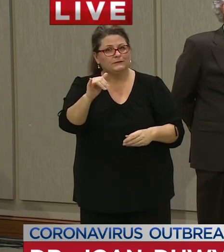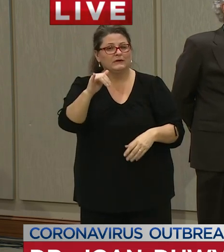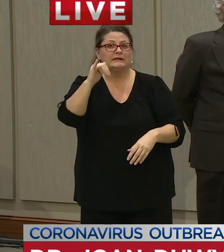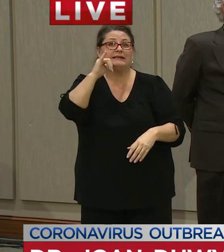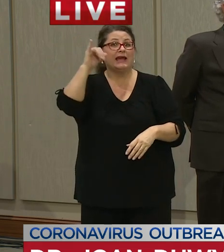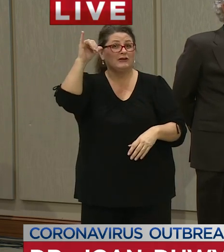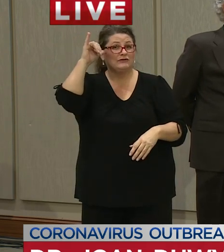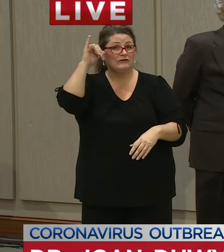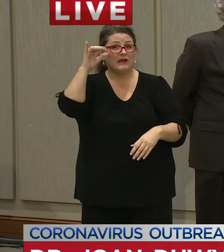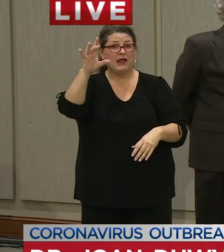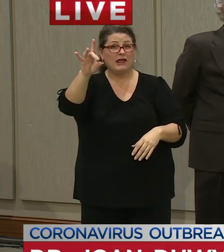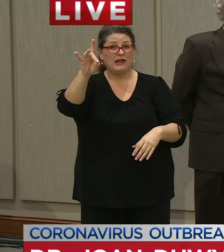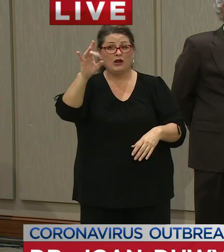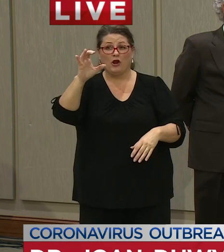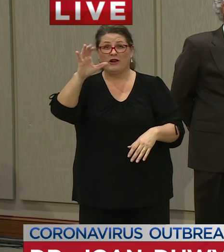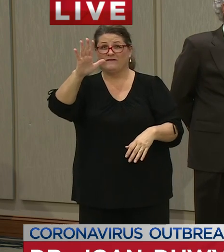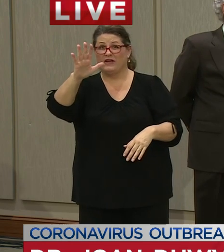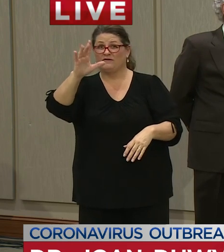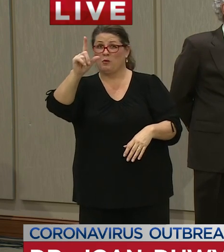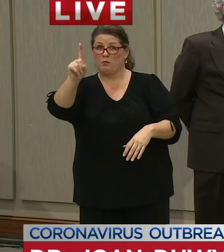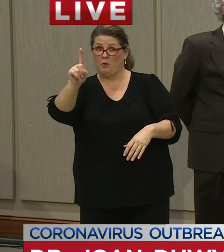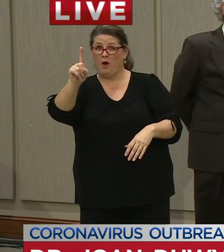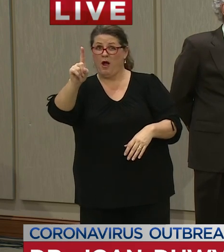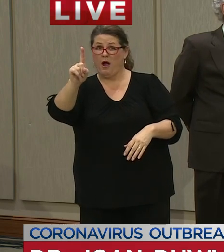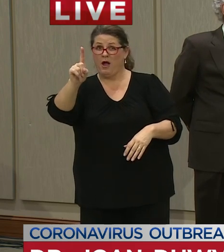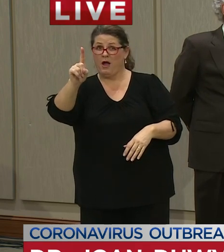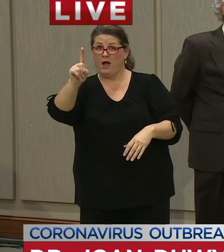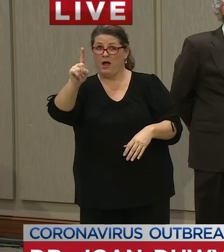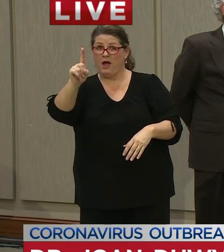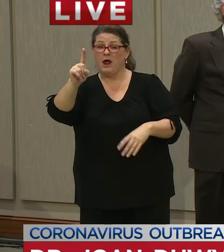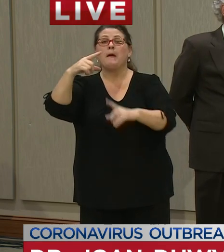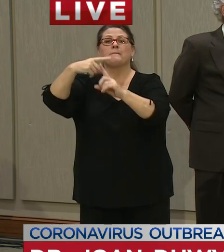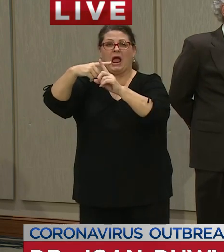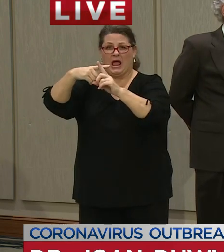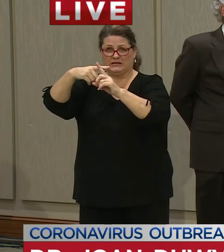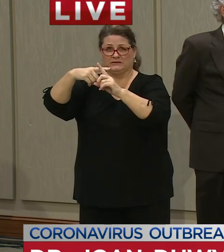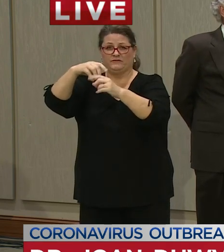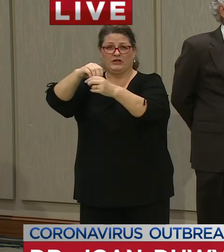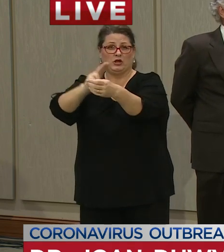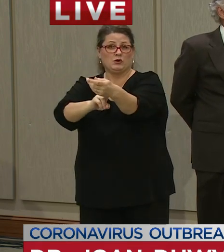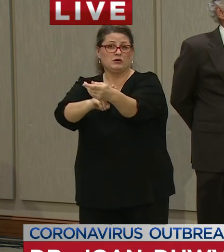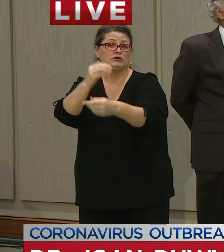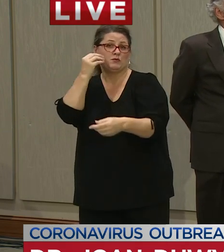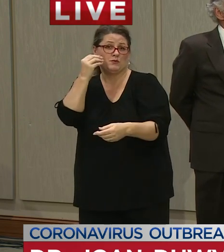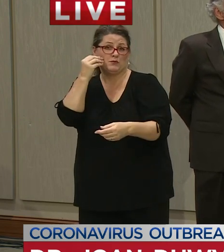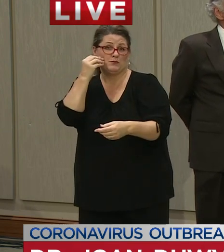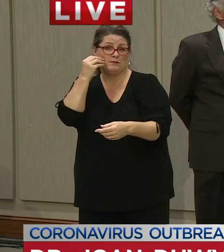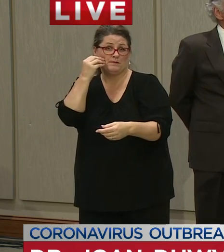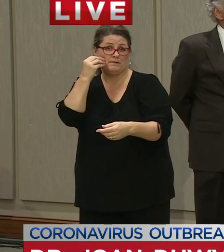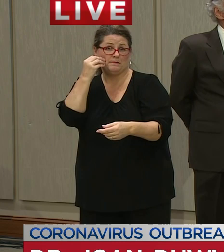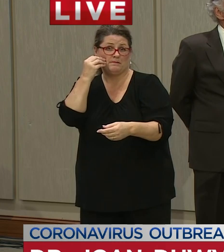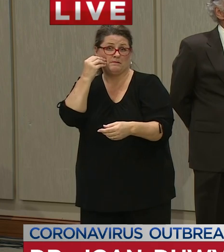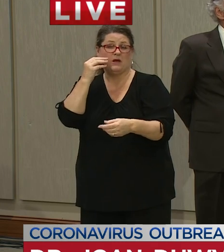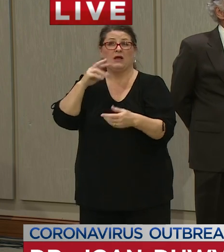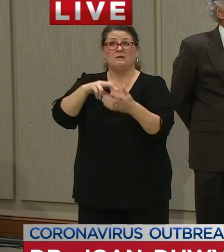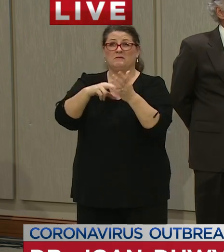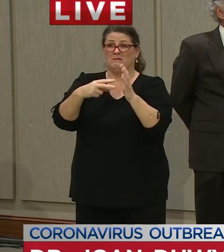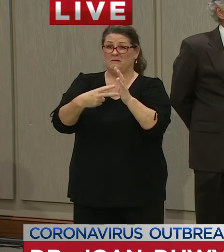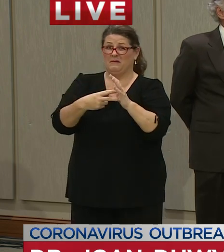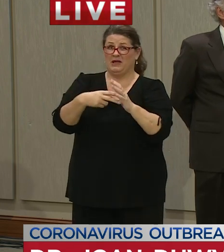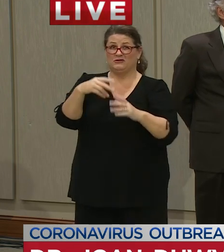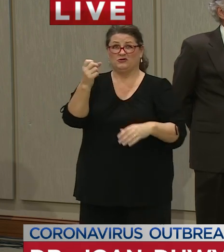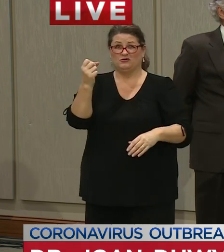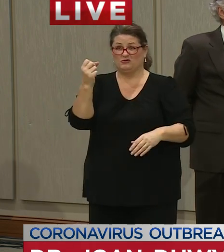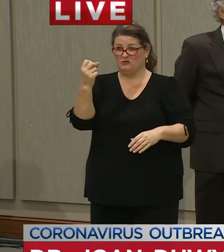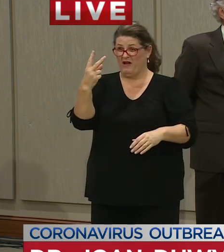851 cases have been reported in these facilities which equates to about 12 percent of all our